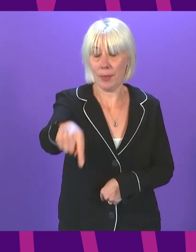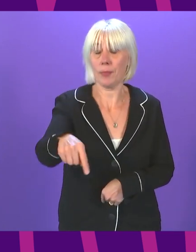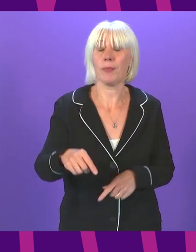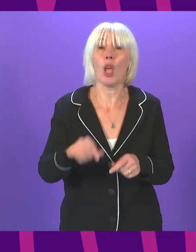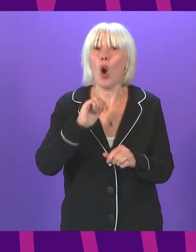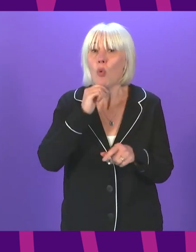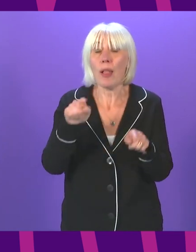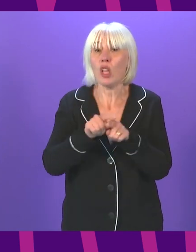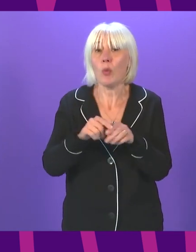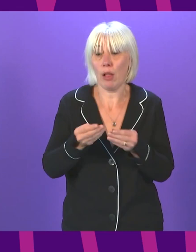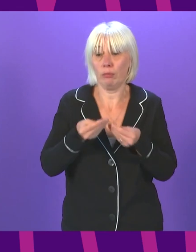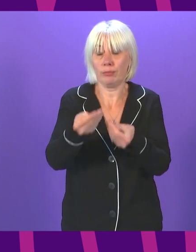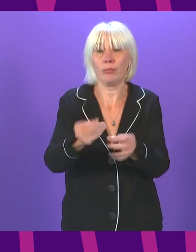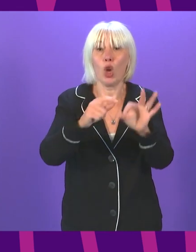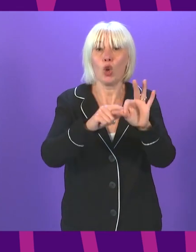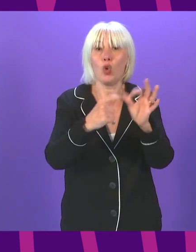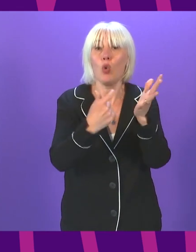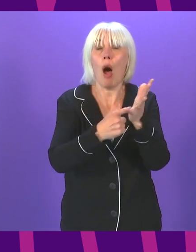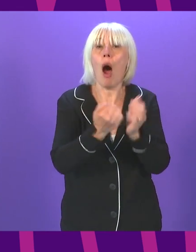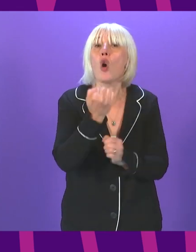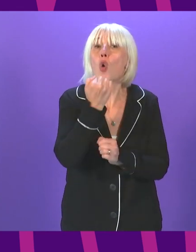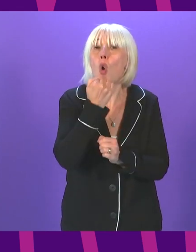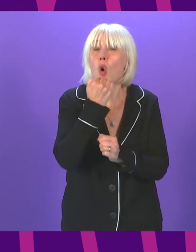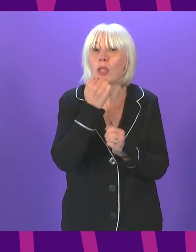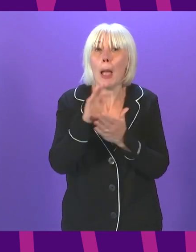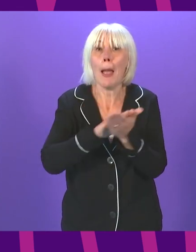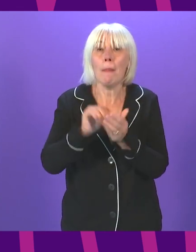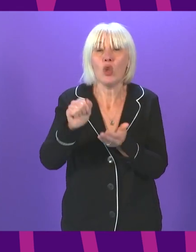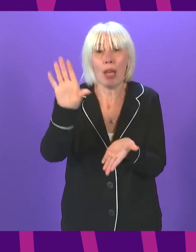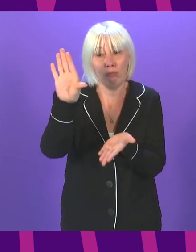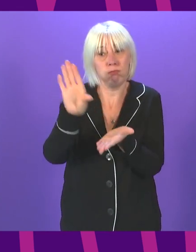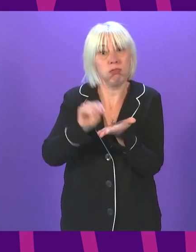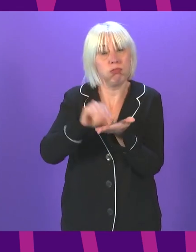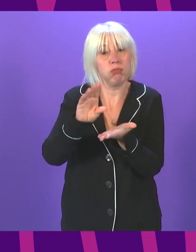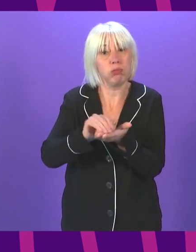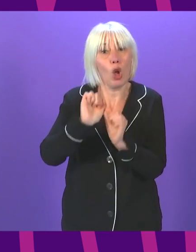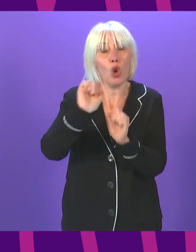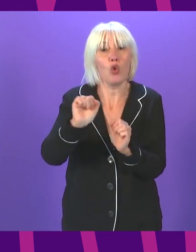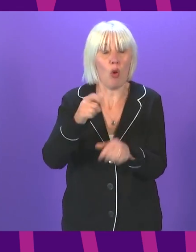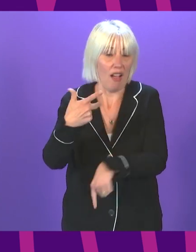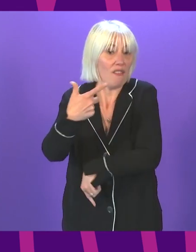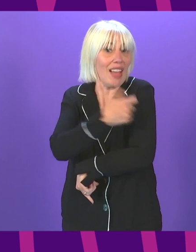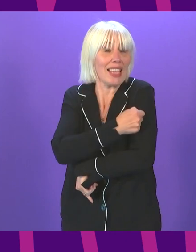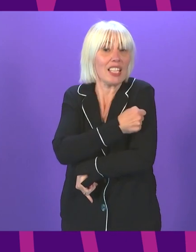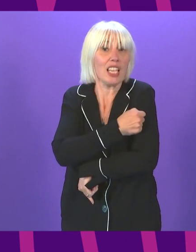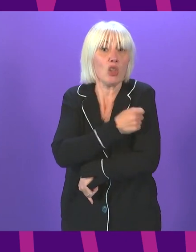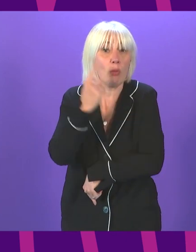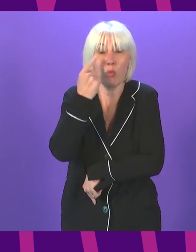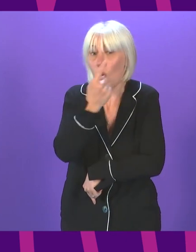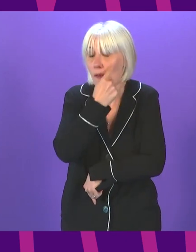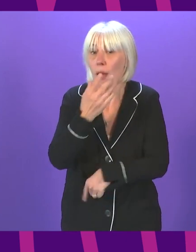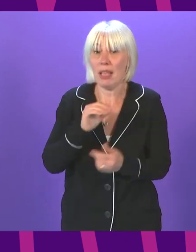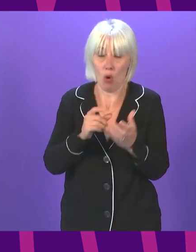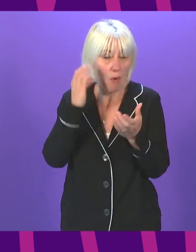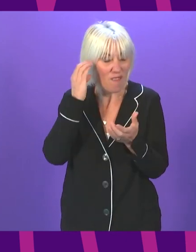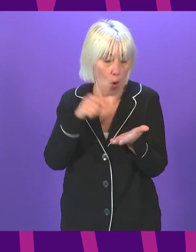will also provide a QR code. That means you will be able to download a copy of vaccination record to keep on a phone or print off.